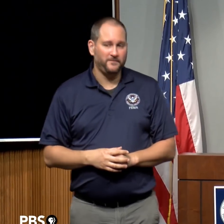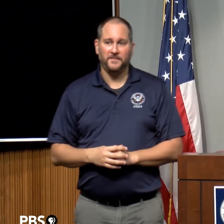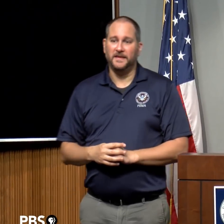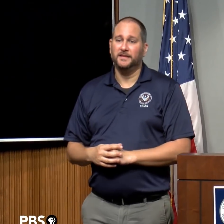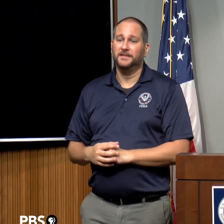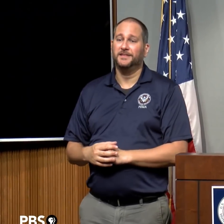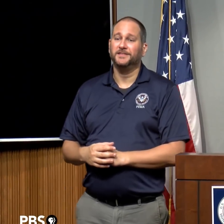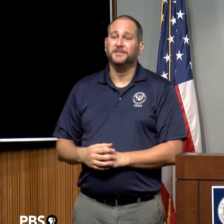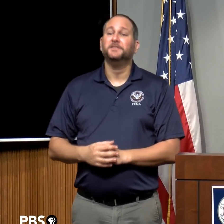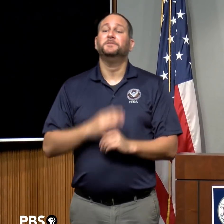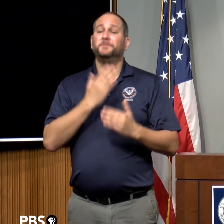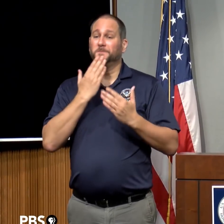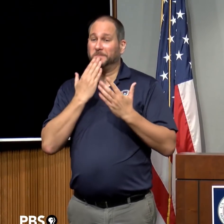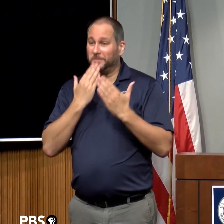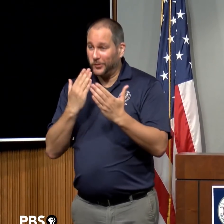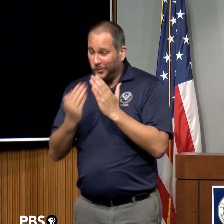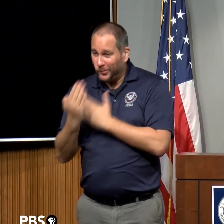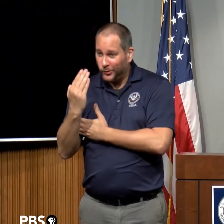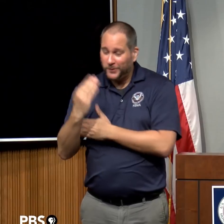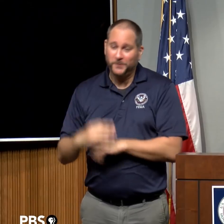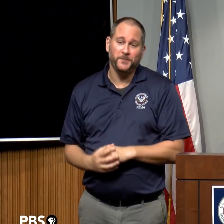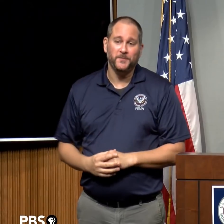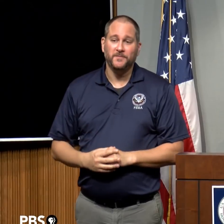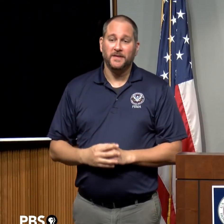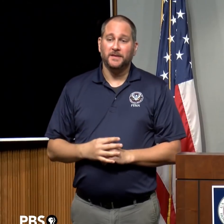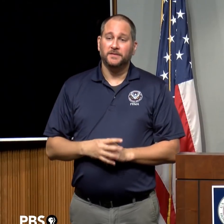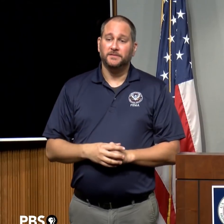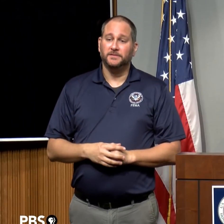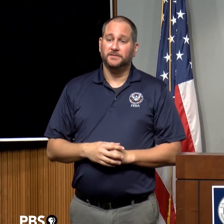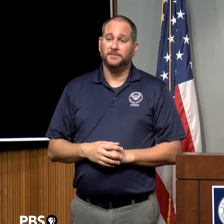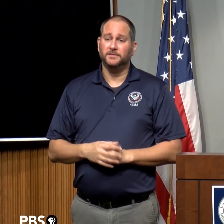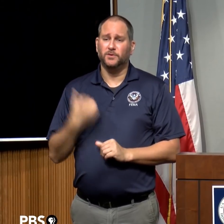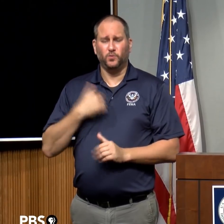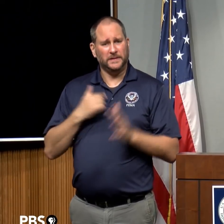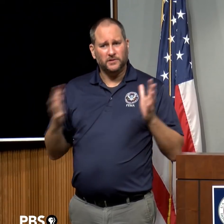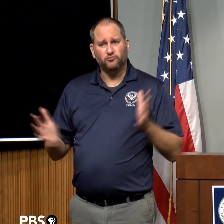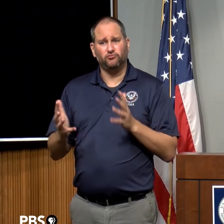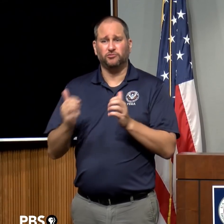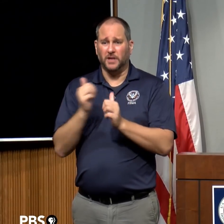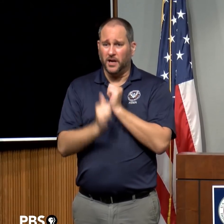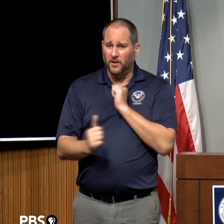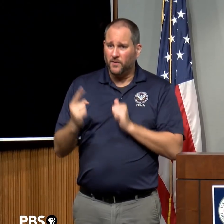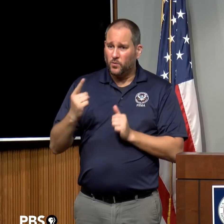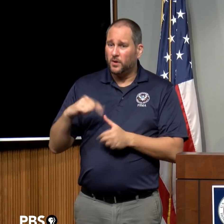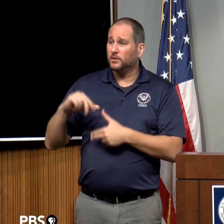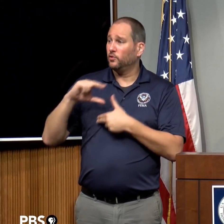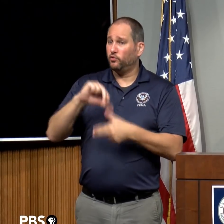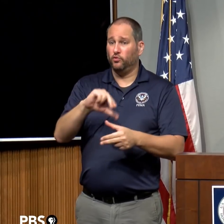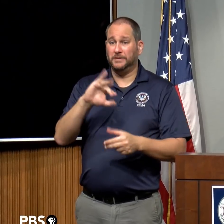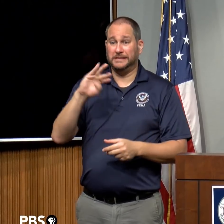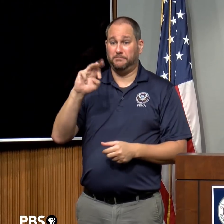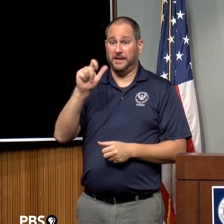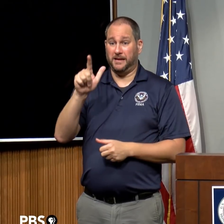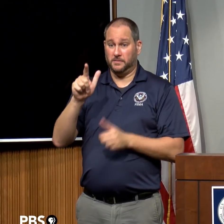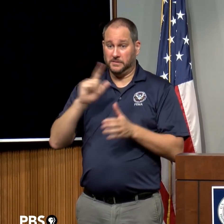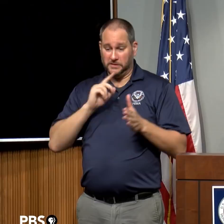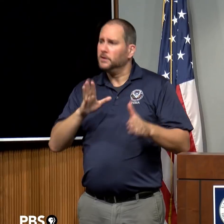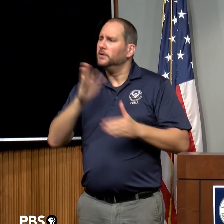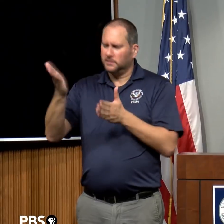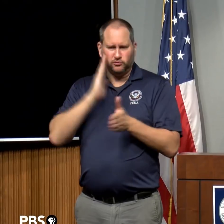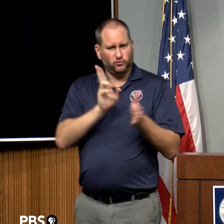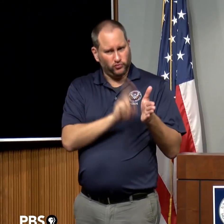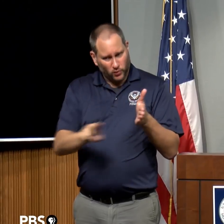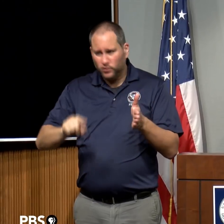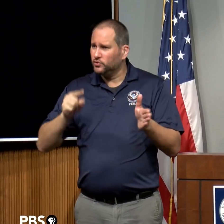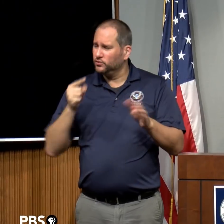Thank you and good morning. We urge everyone in Hurricane Michael's path to be ready to shelter in place, stay off the water, stay